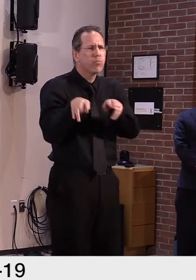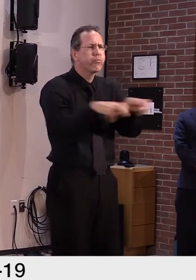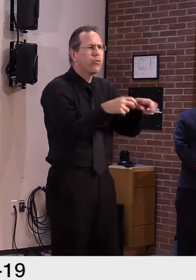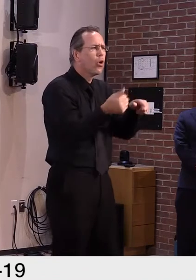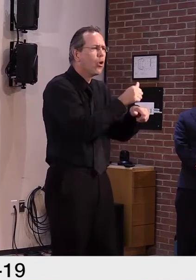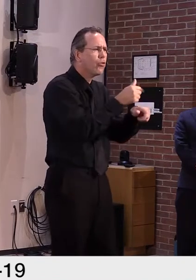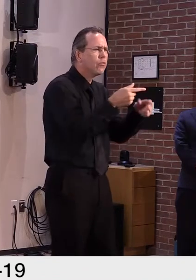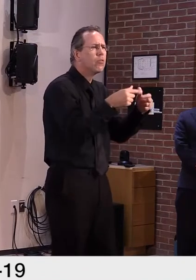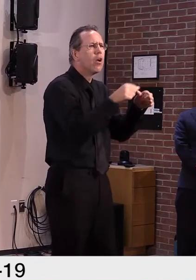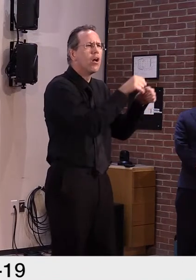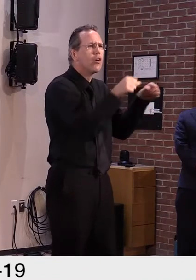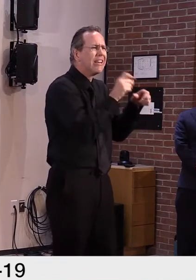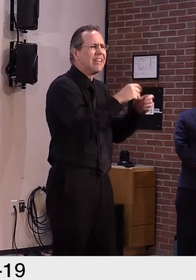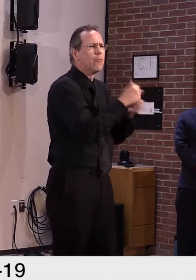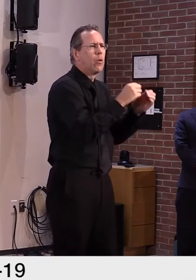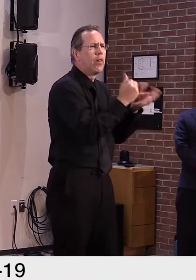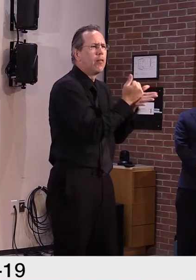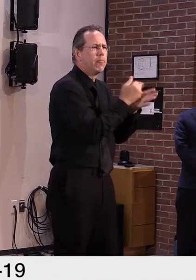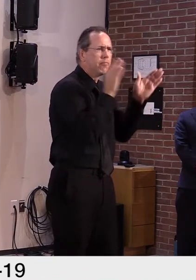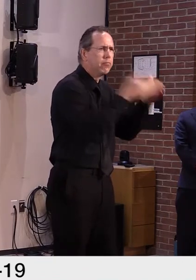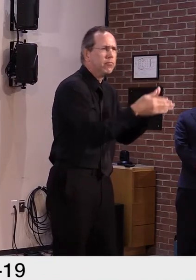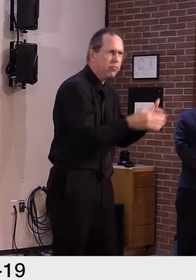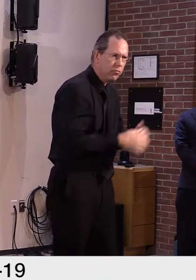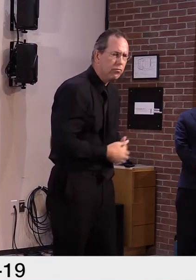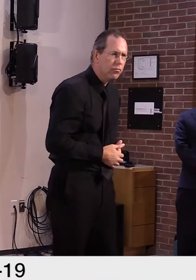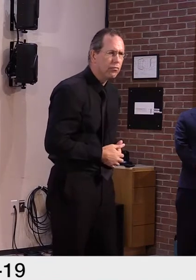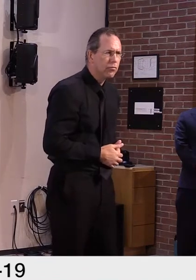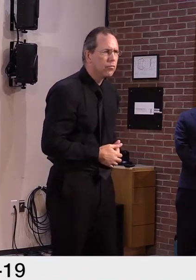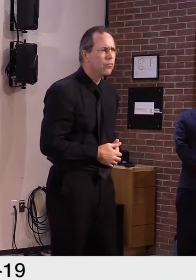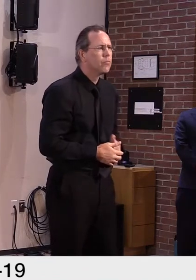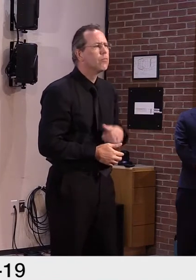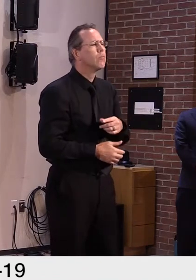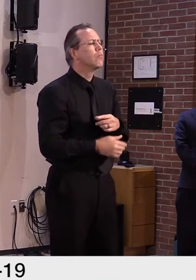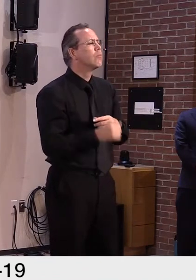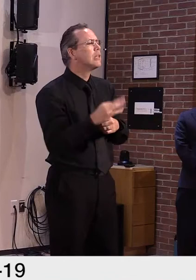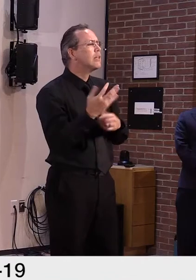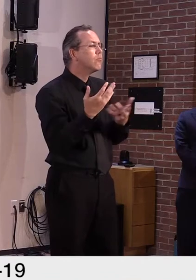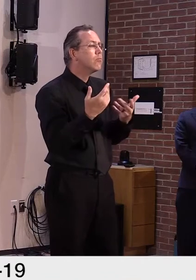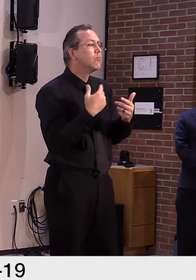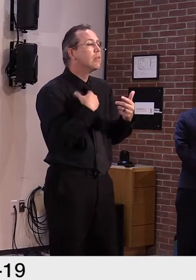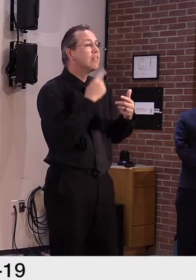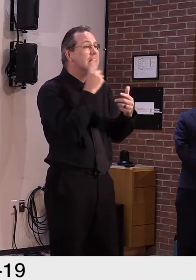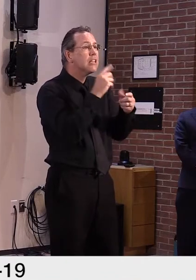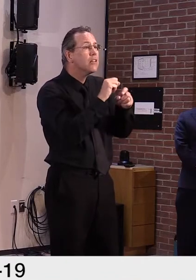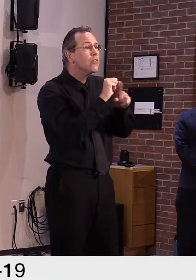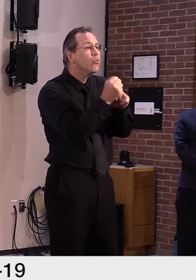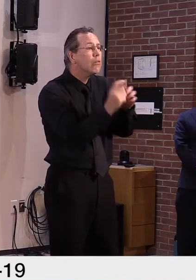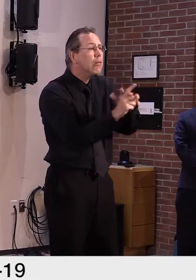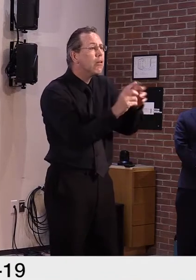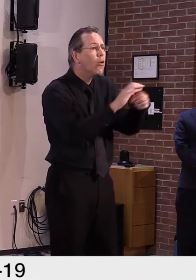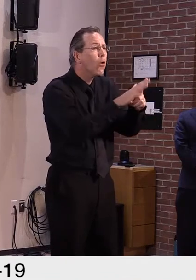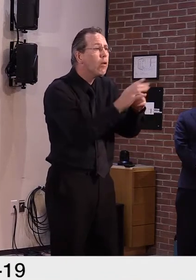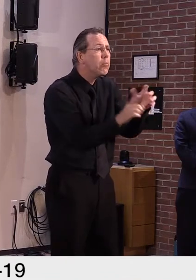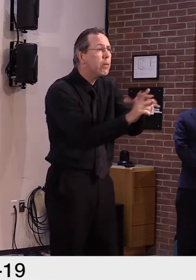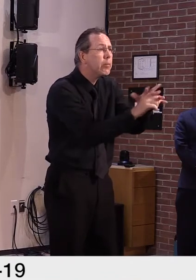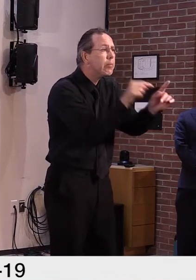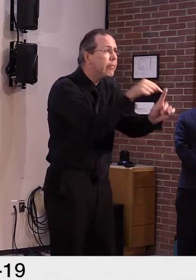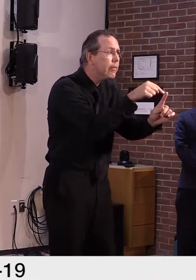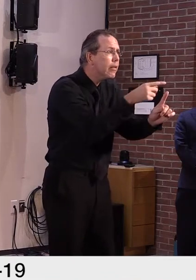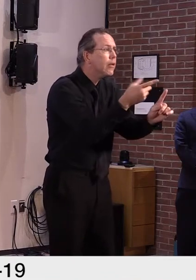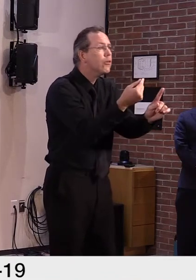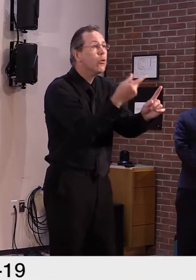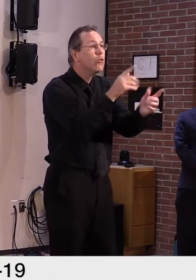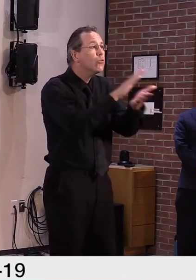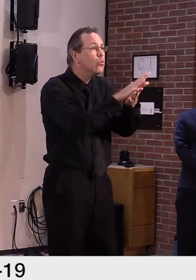need to perhaps shift the other way, if they start to see any covid cases and open up for additional remote programming. So it is a fluid